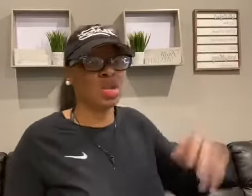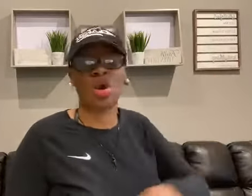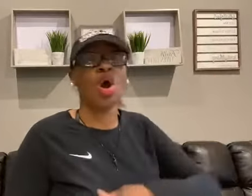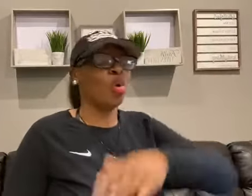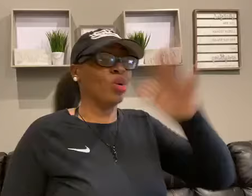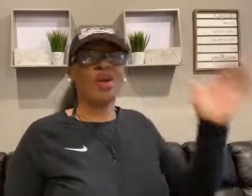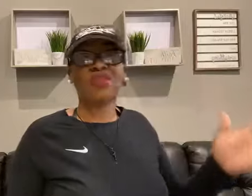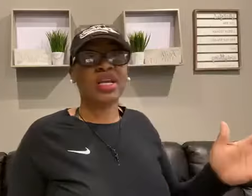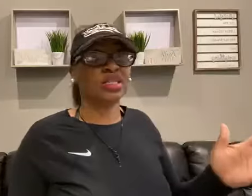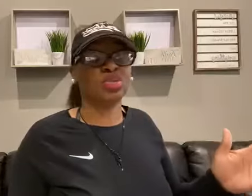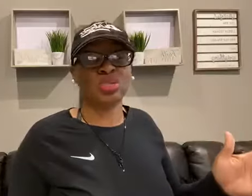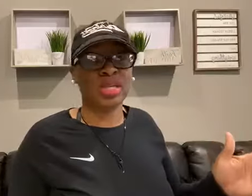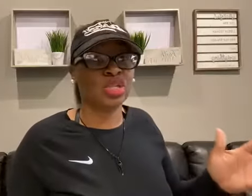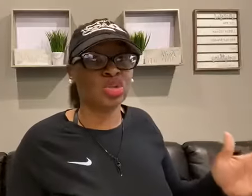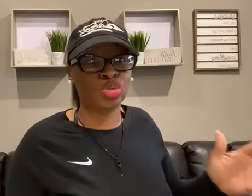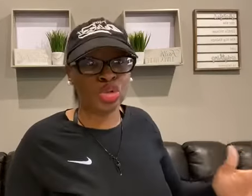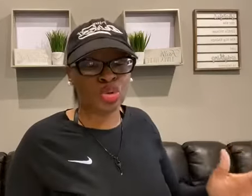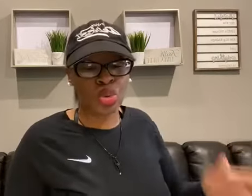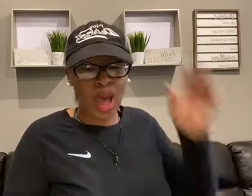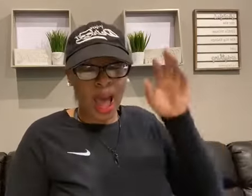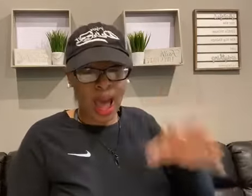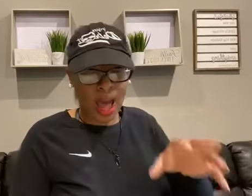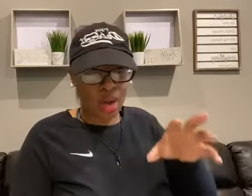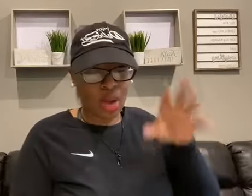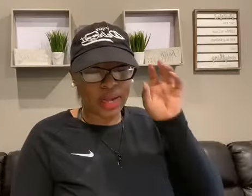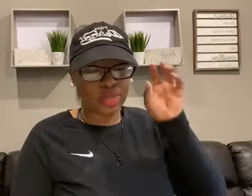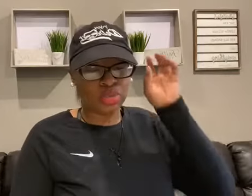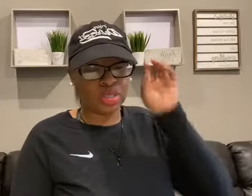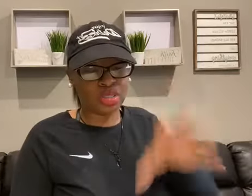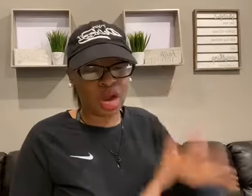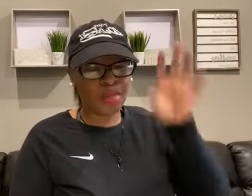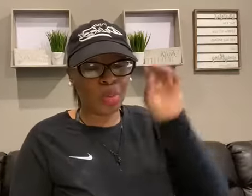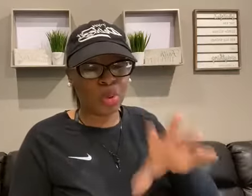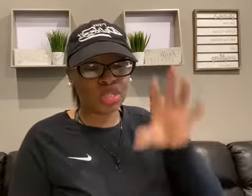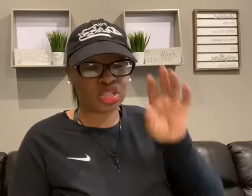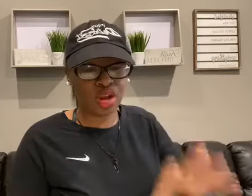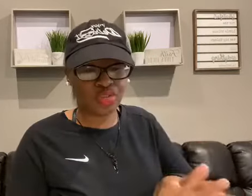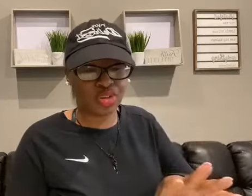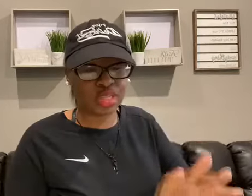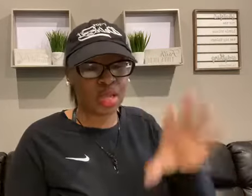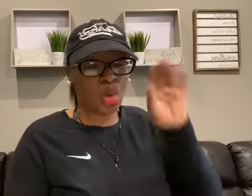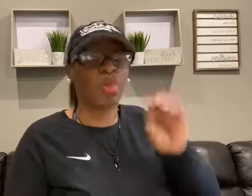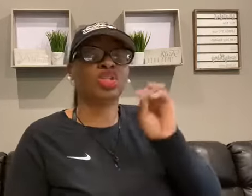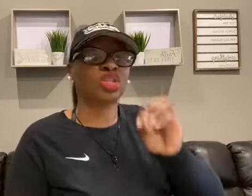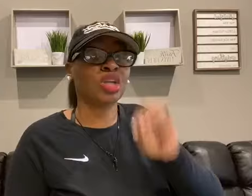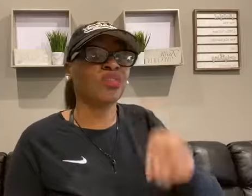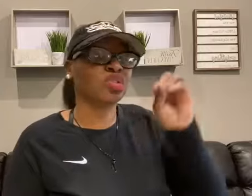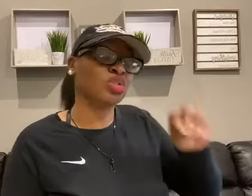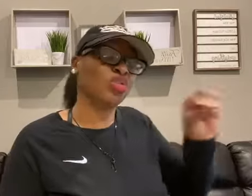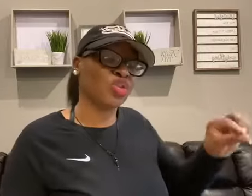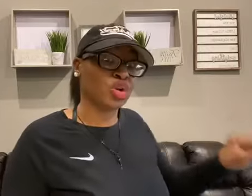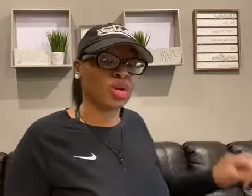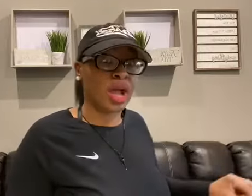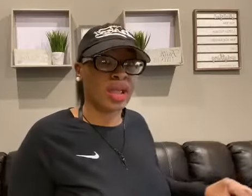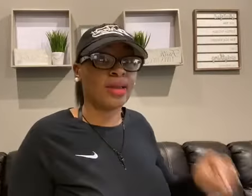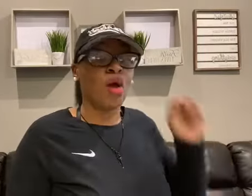money or whatever it is that you say that you do. How I need you to determine what service, what your service do for your client.